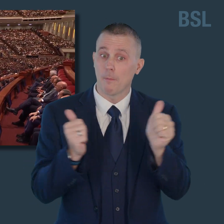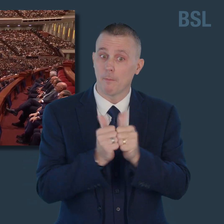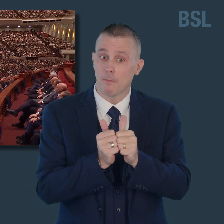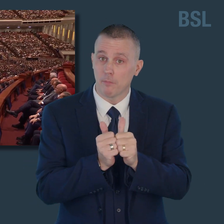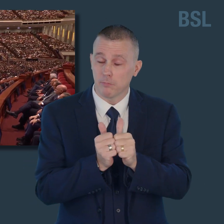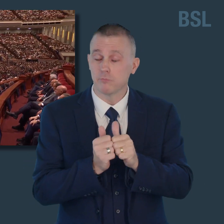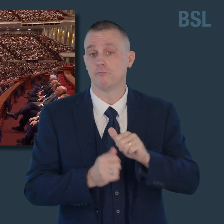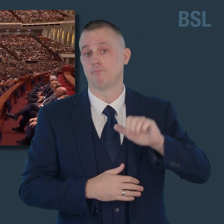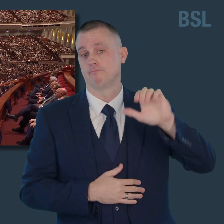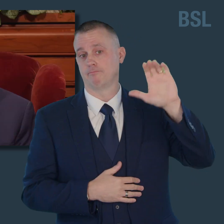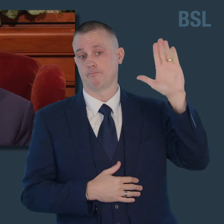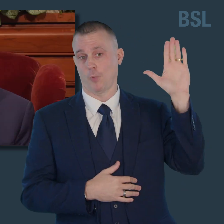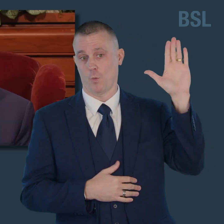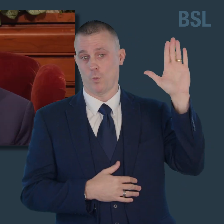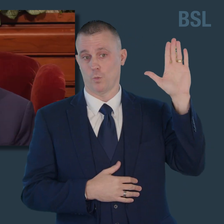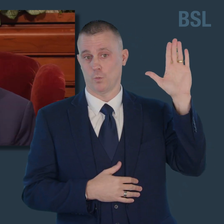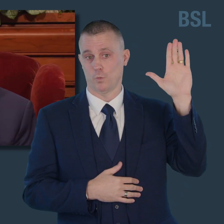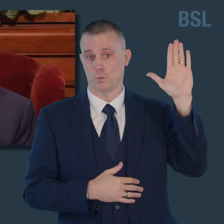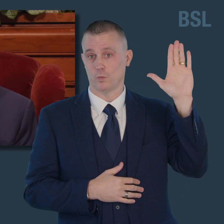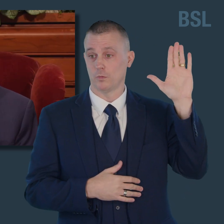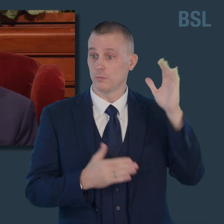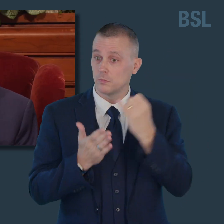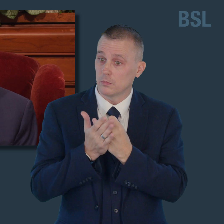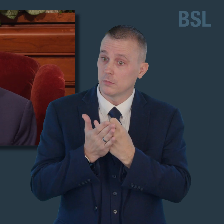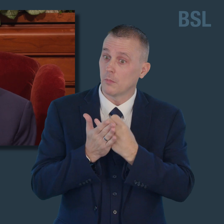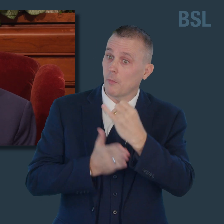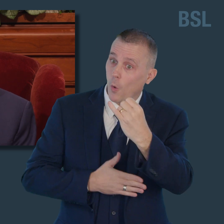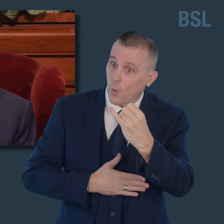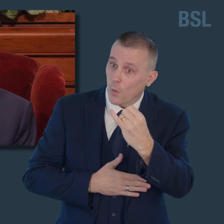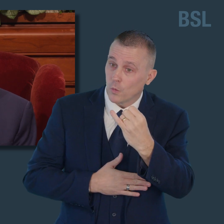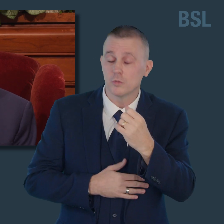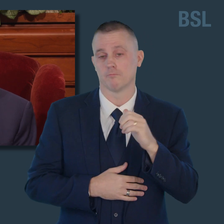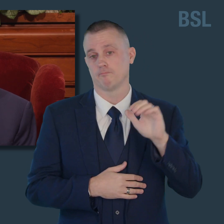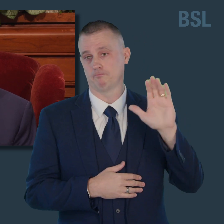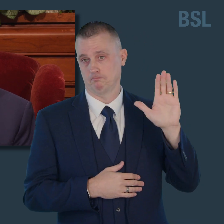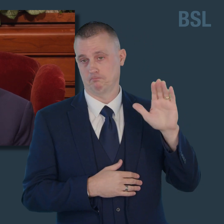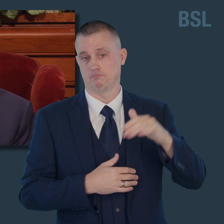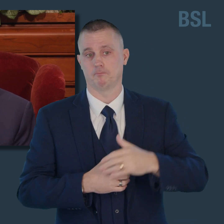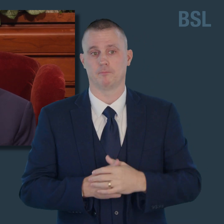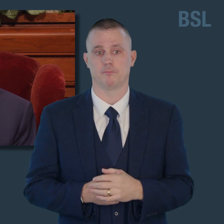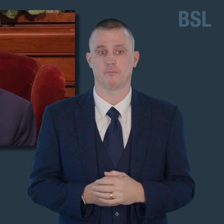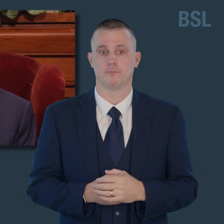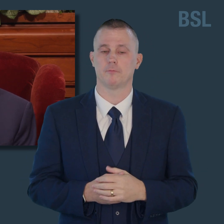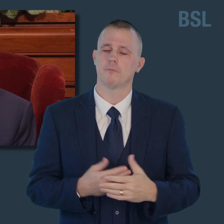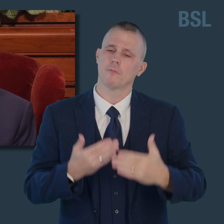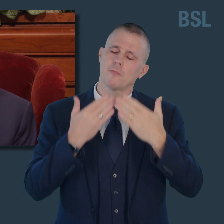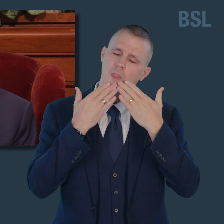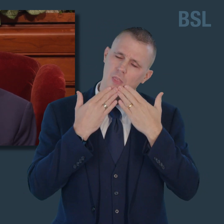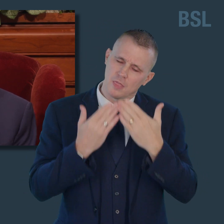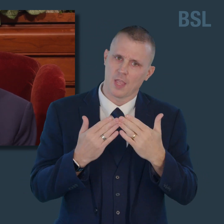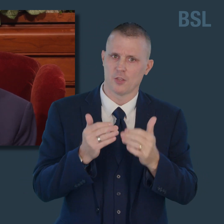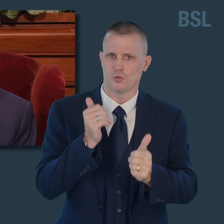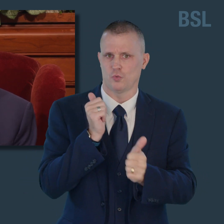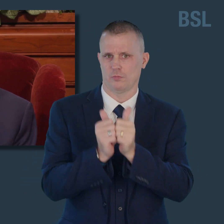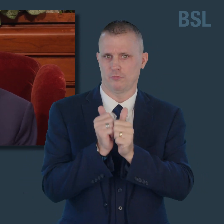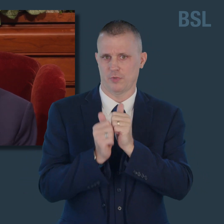any. Thank you, brothers and sisters, for your continued faith and